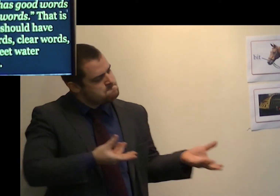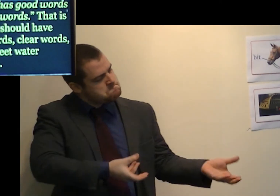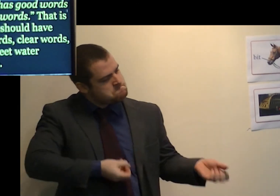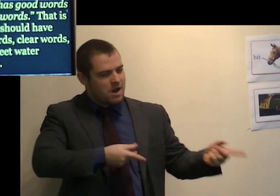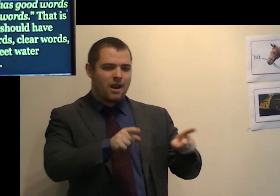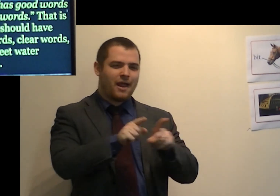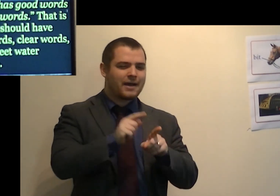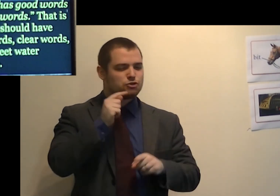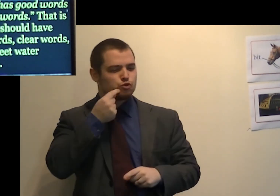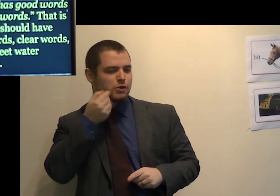sweet water fountain.